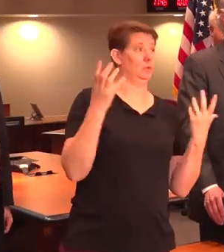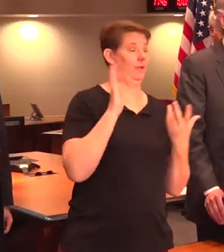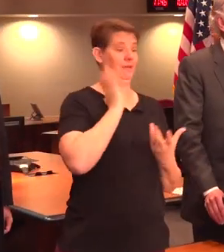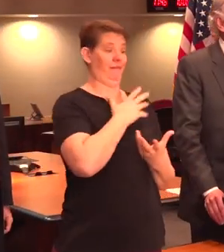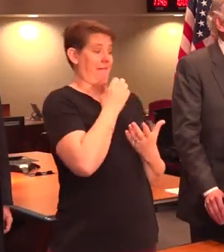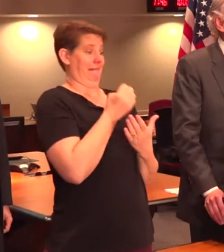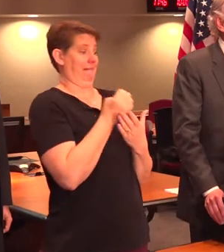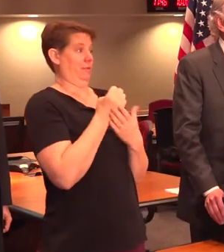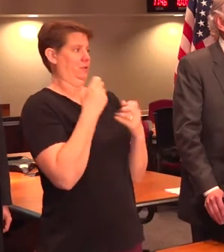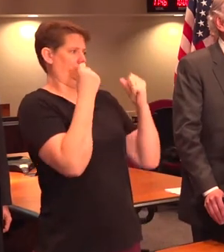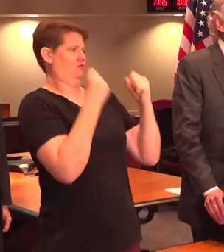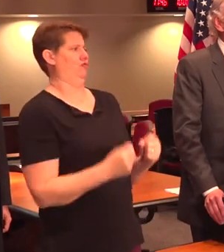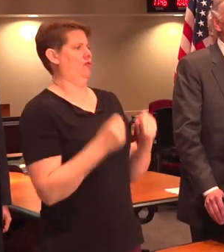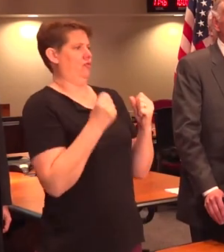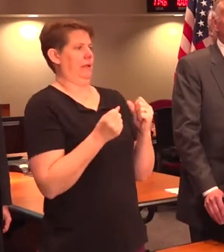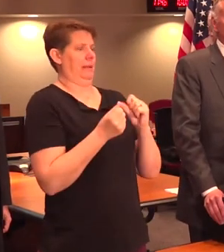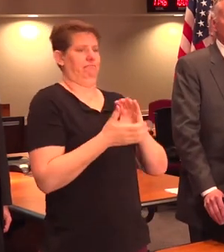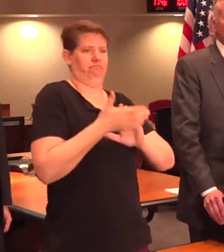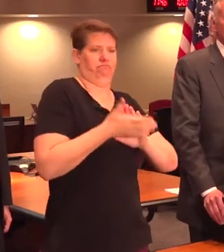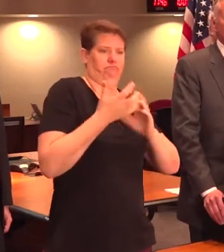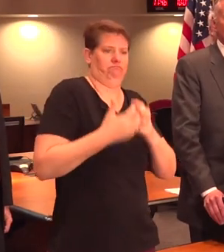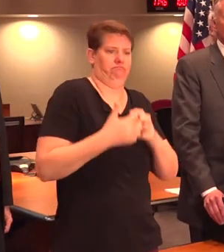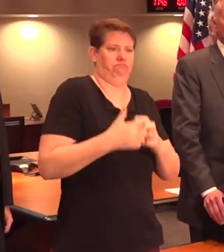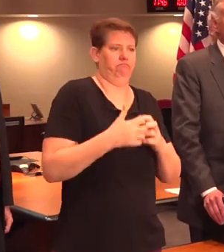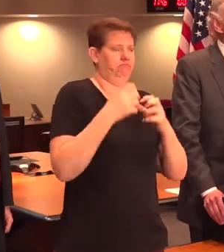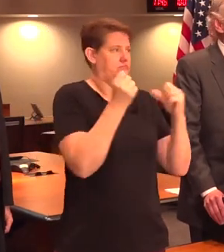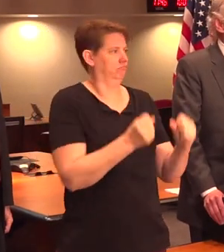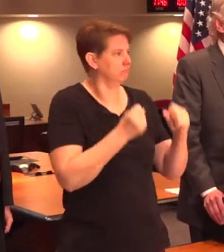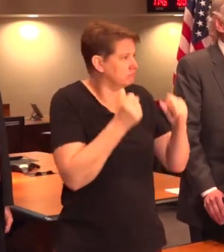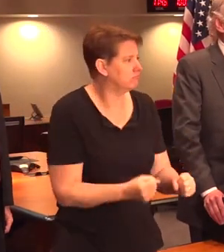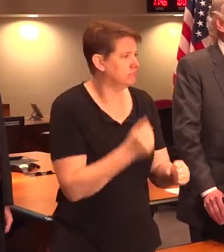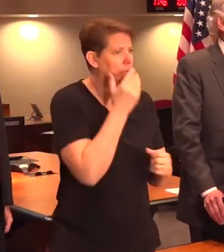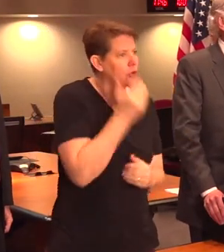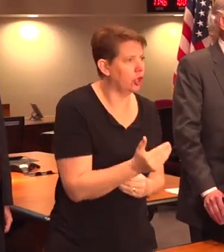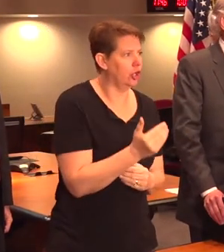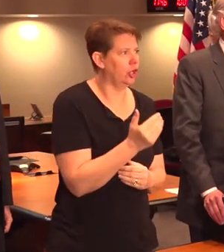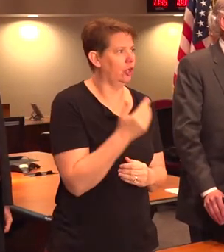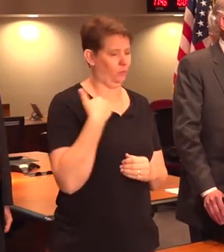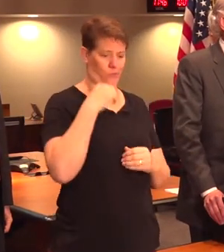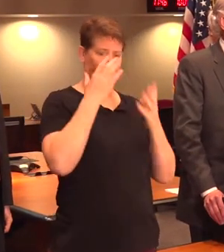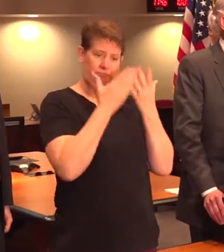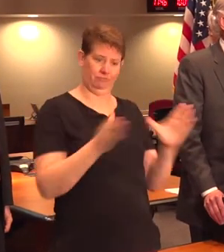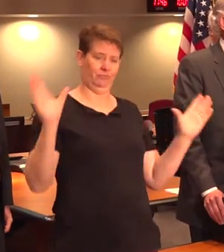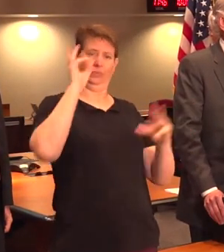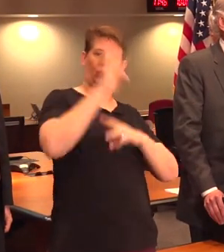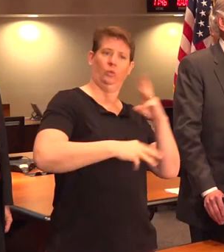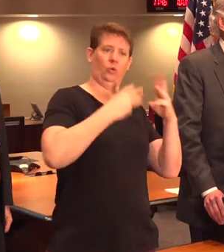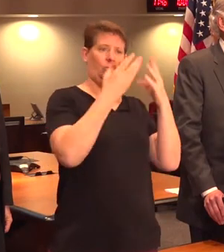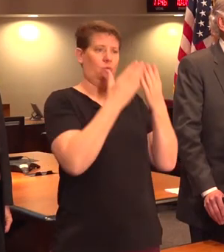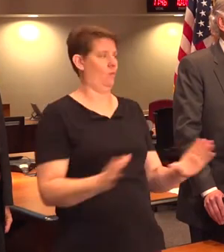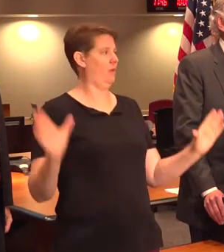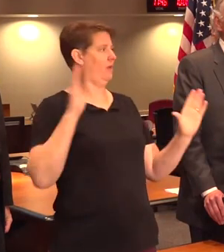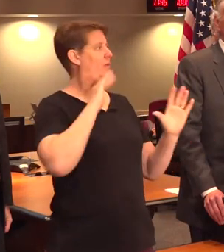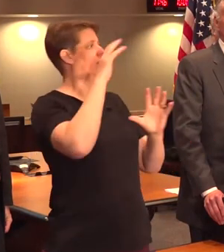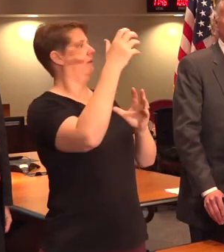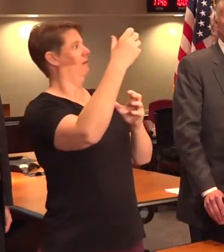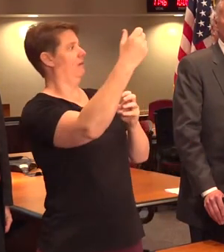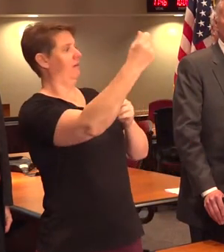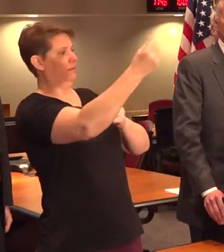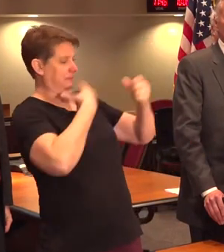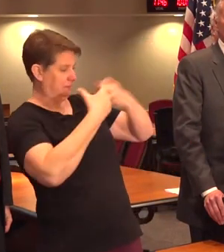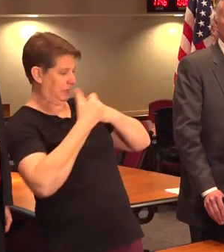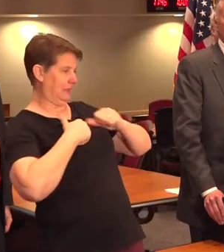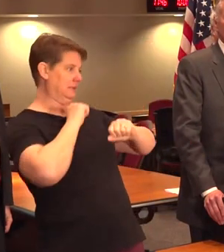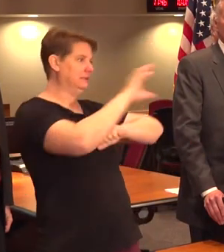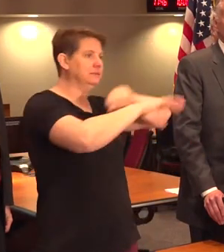strong, and manufacturing is so strong, that we are worldwide. We get things from all over the world and send things all